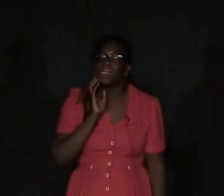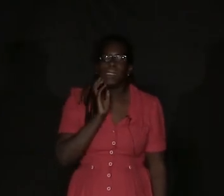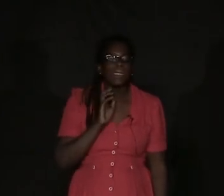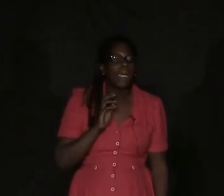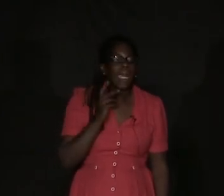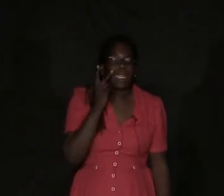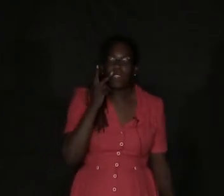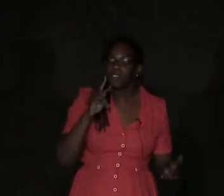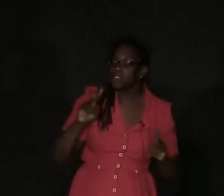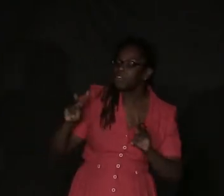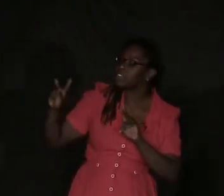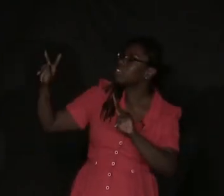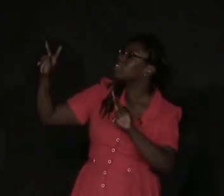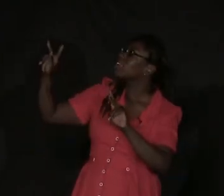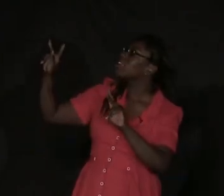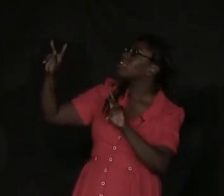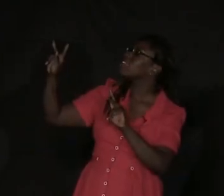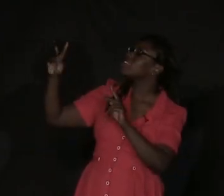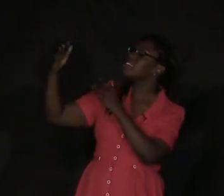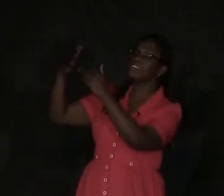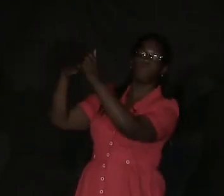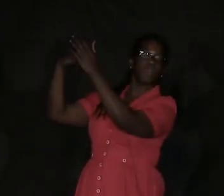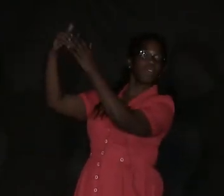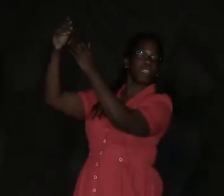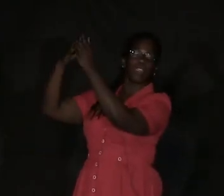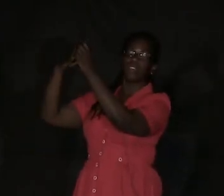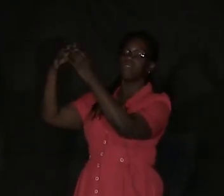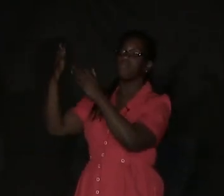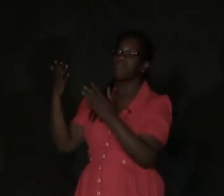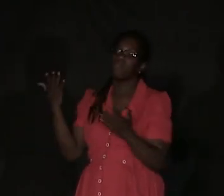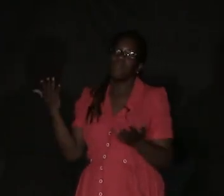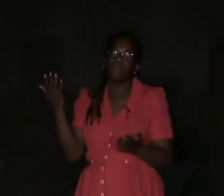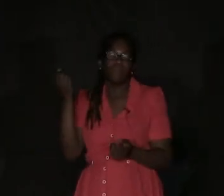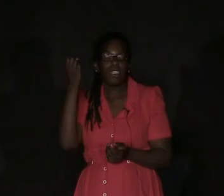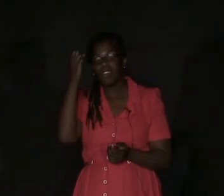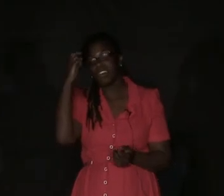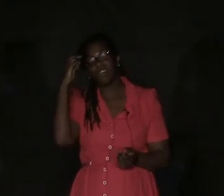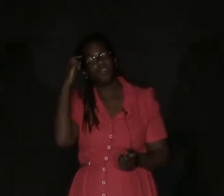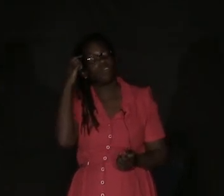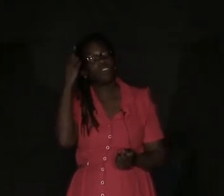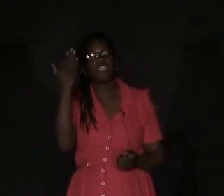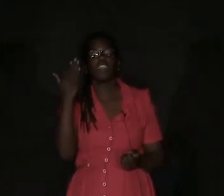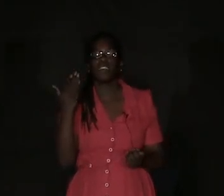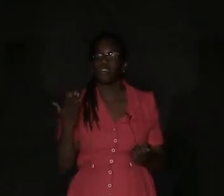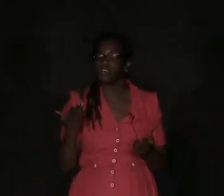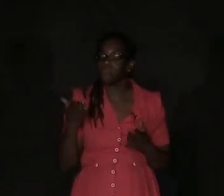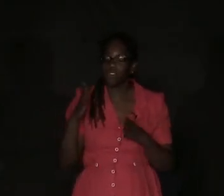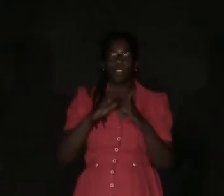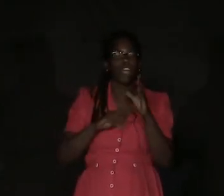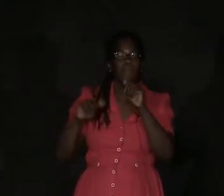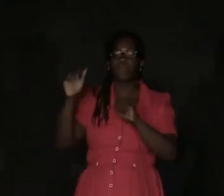He looks over, and he sees this building. He thinks it's a good idea to start climbing.